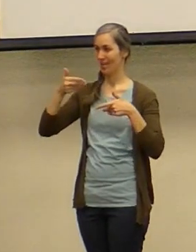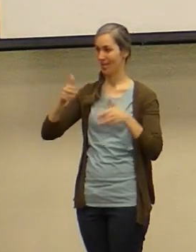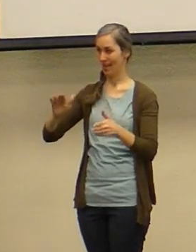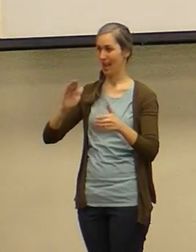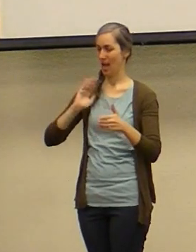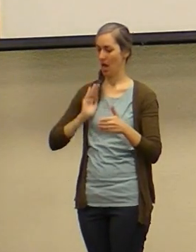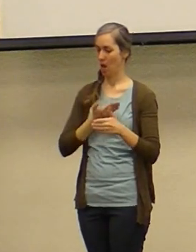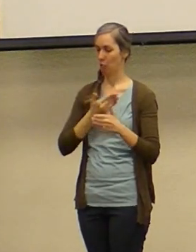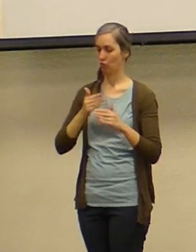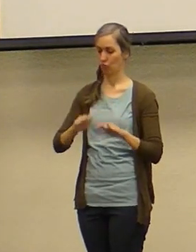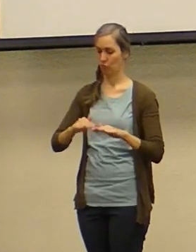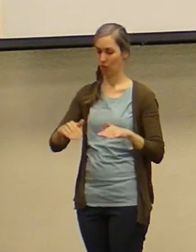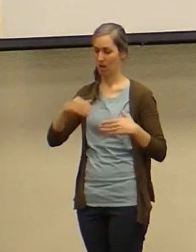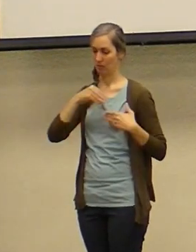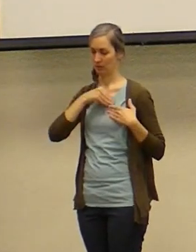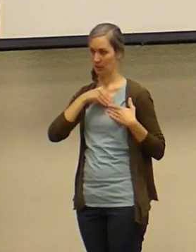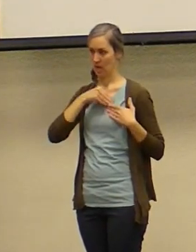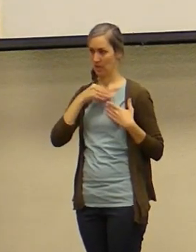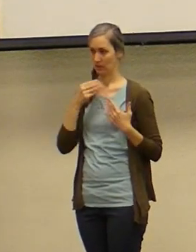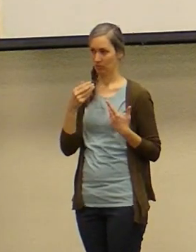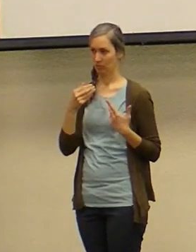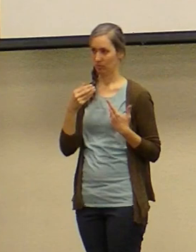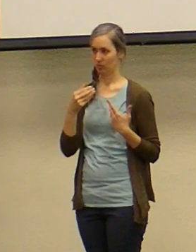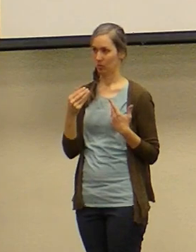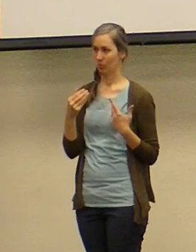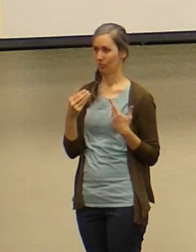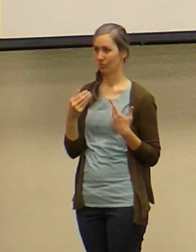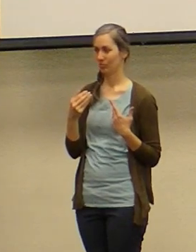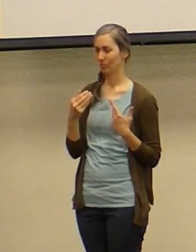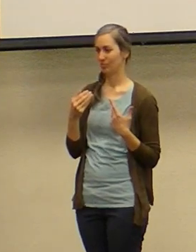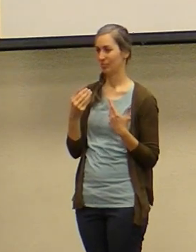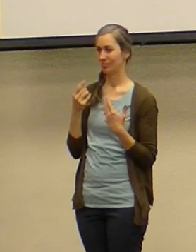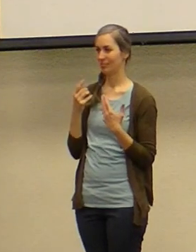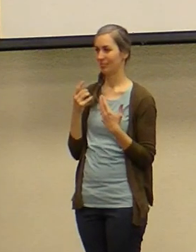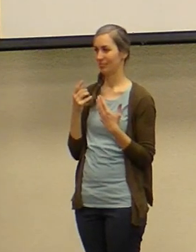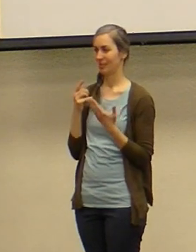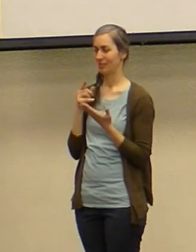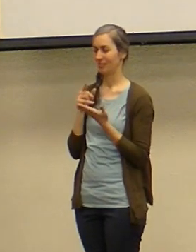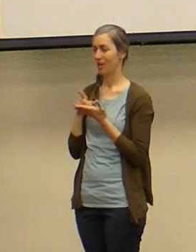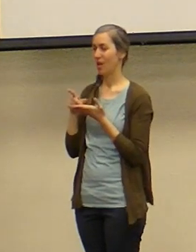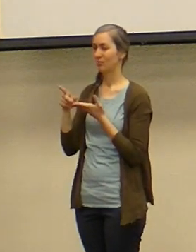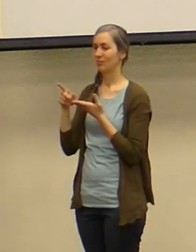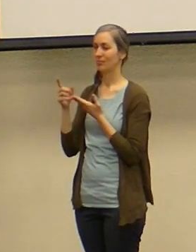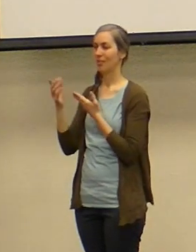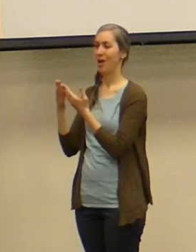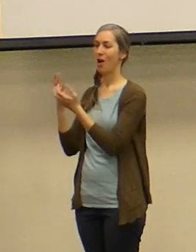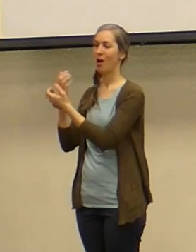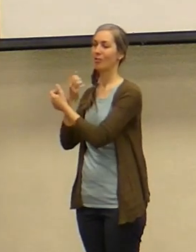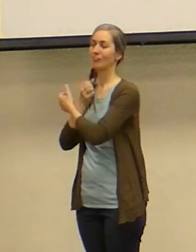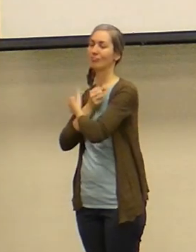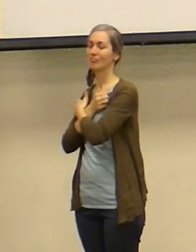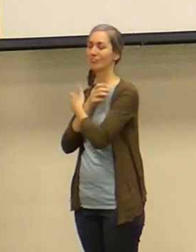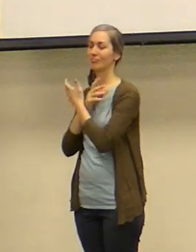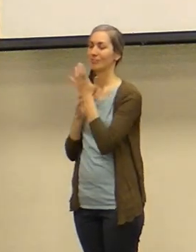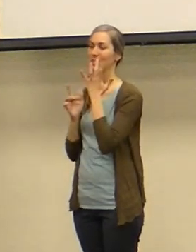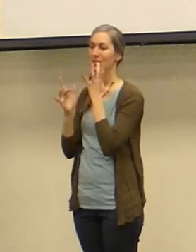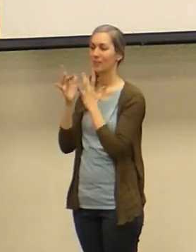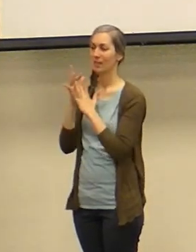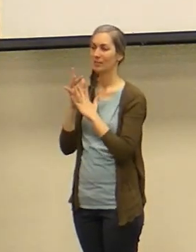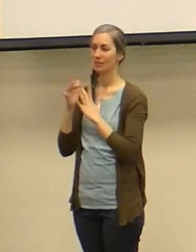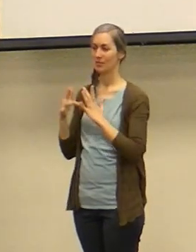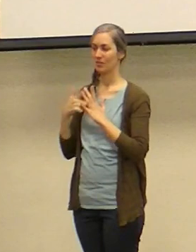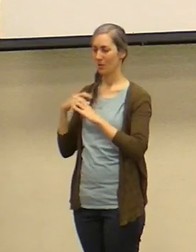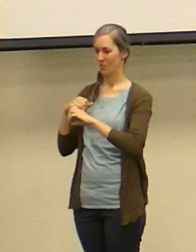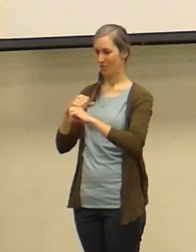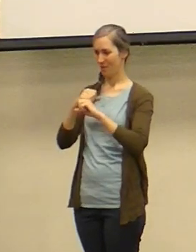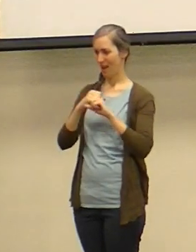to step in to the arms of Jesus to be held to be affirmed to be protected to be safe